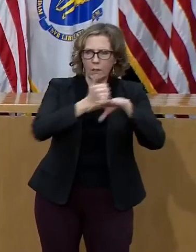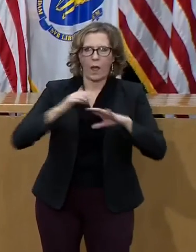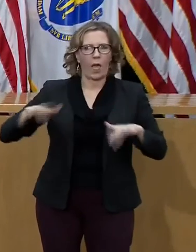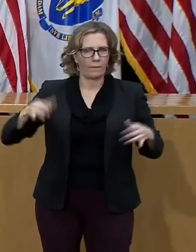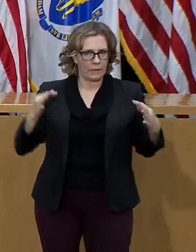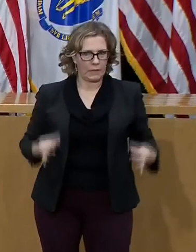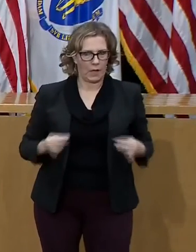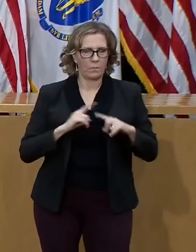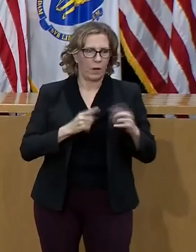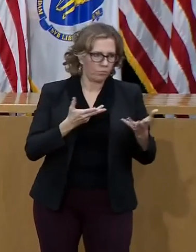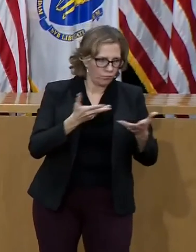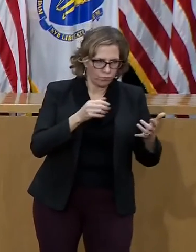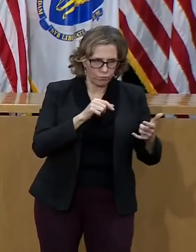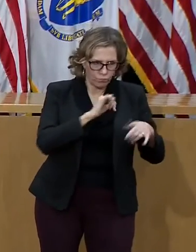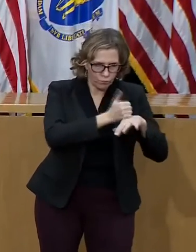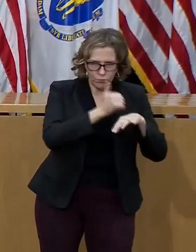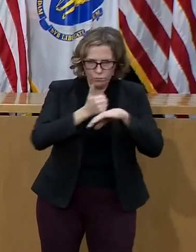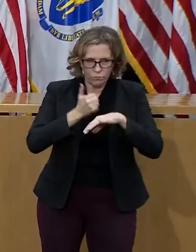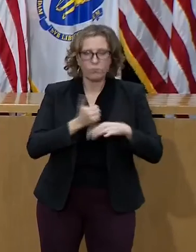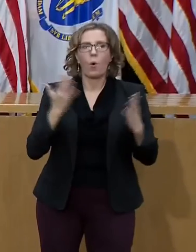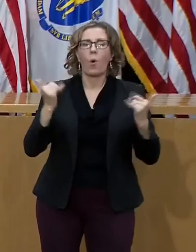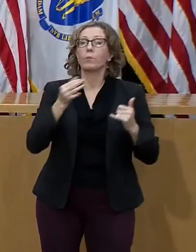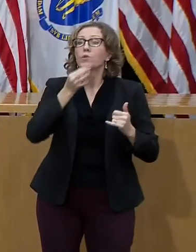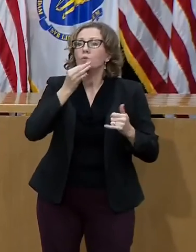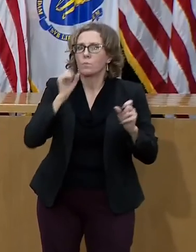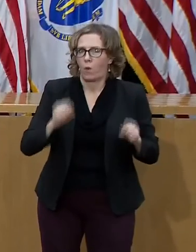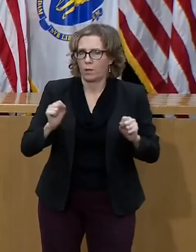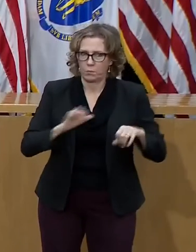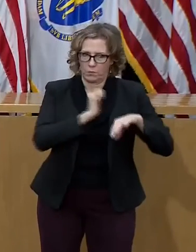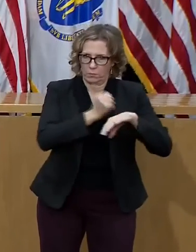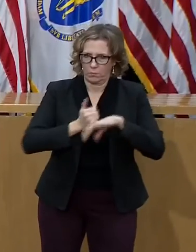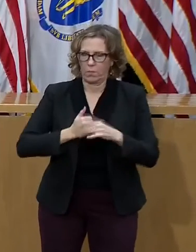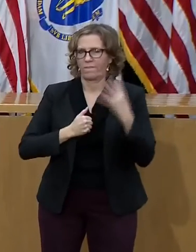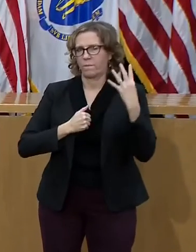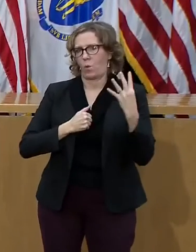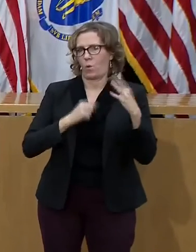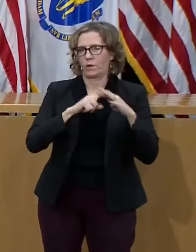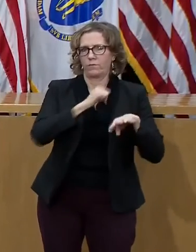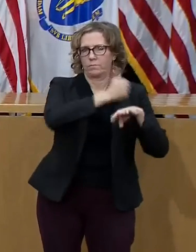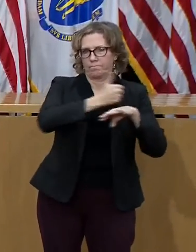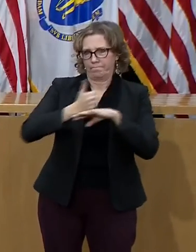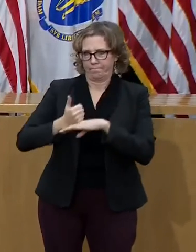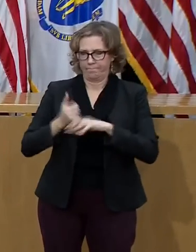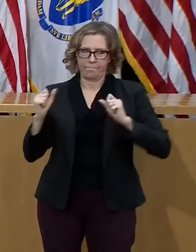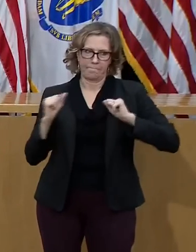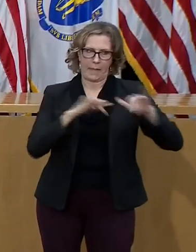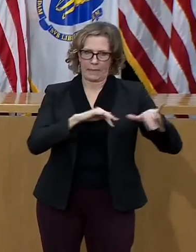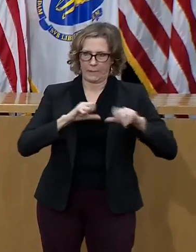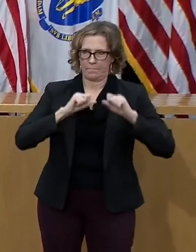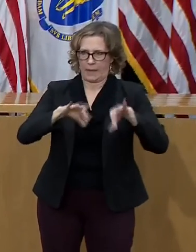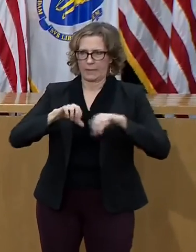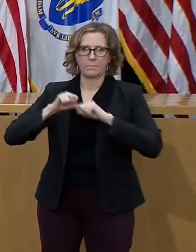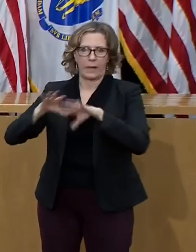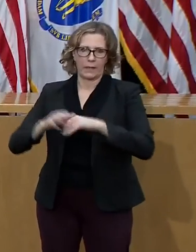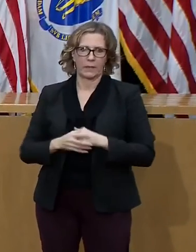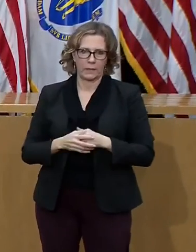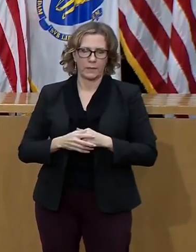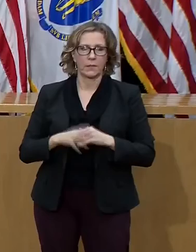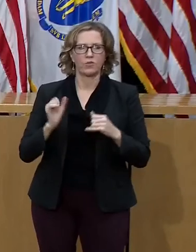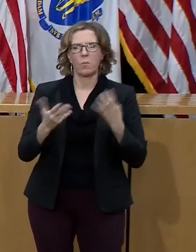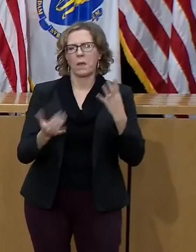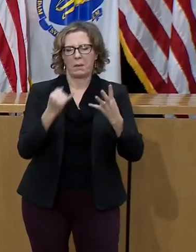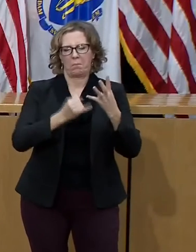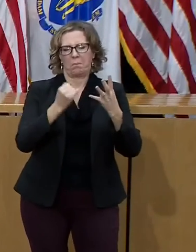expect to have a few sites operational as soon as possible. Once operational, we expect that these sites will have the capacity to